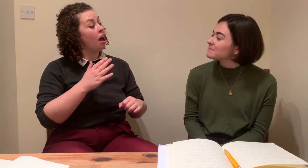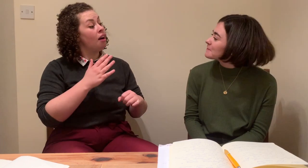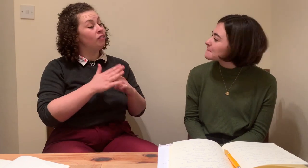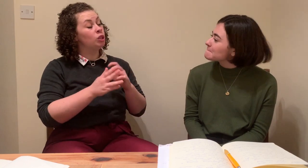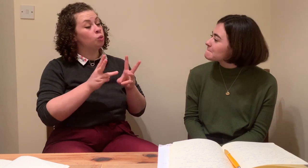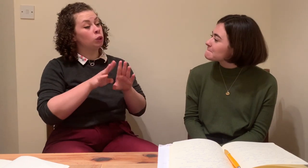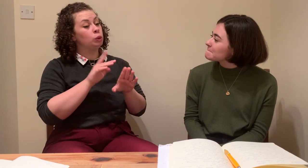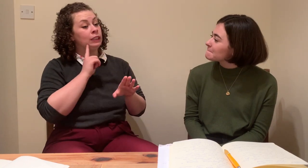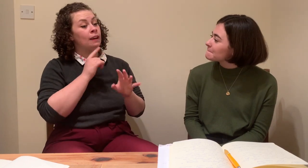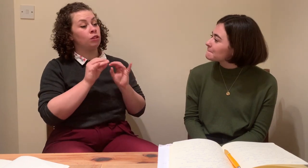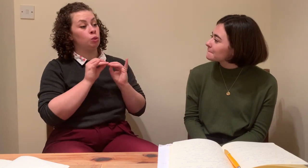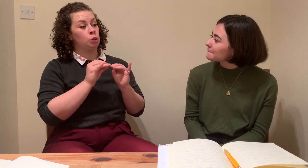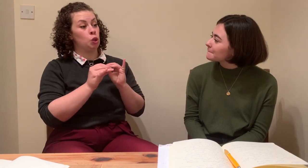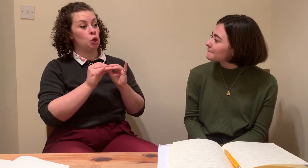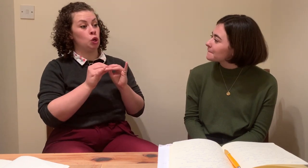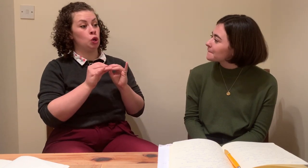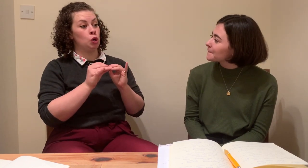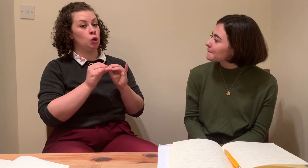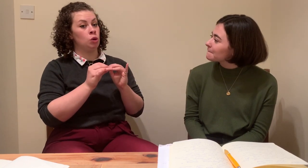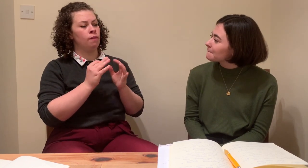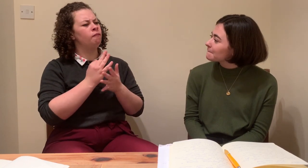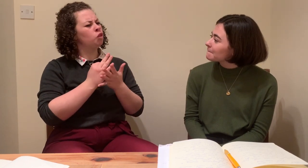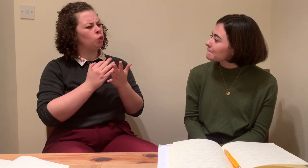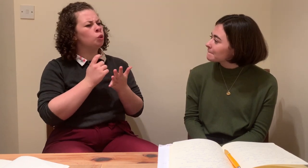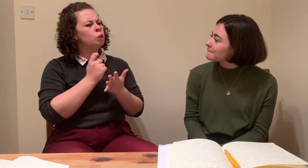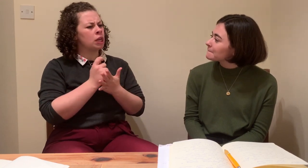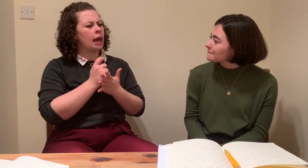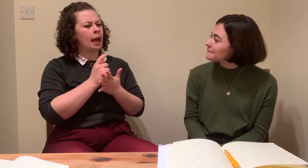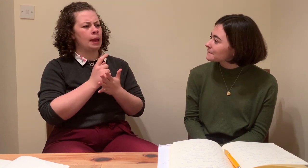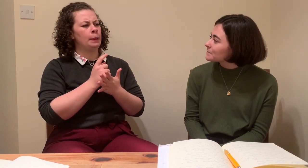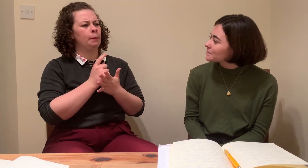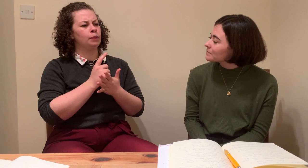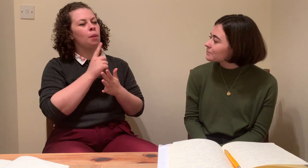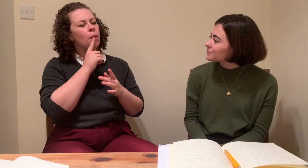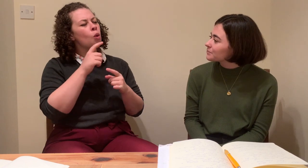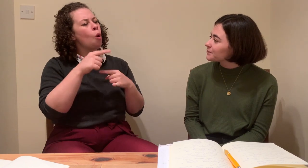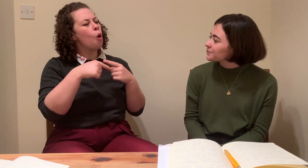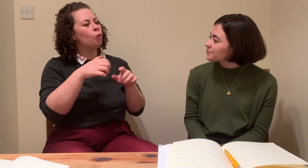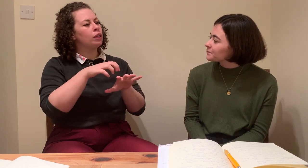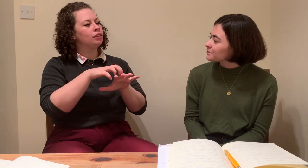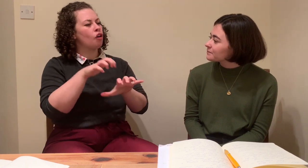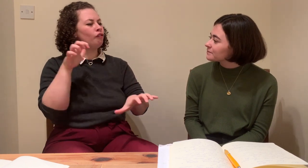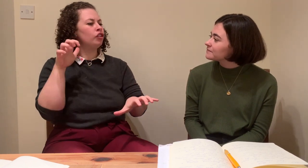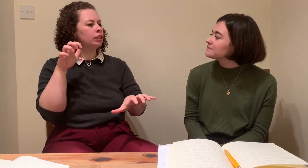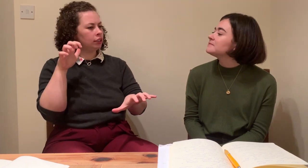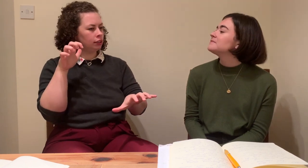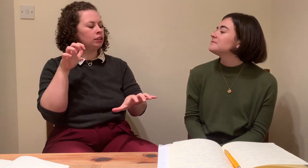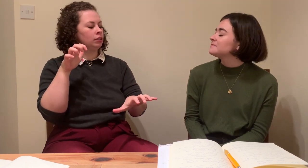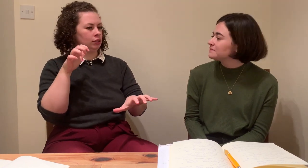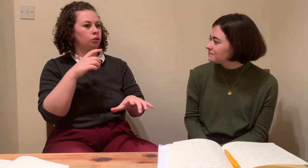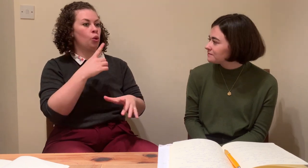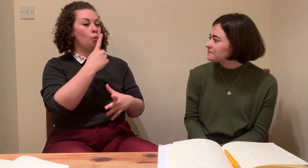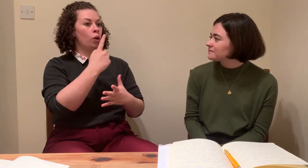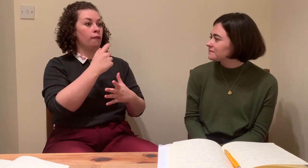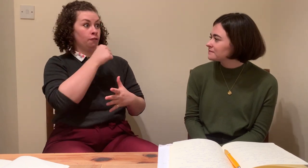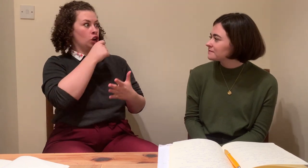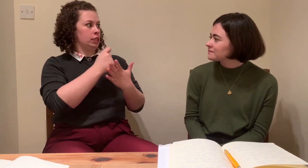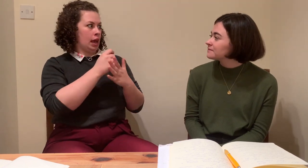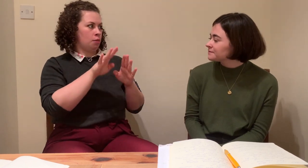right? So I applied early and it was perfect. I mean, I think the conference was due to start at nine and I was there at eight. And we were able to have that conversation at once. Like, how, how do I do this?